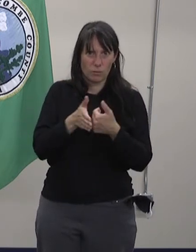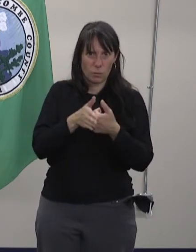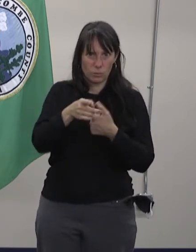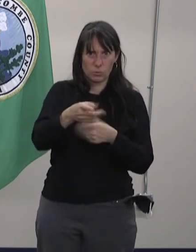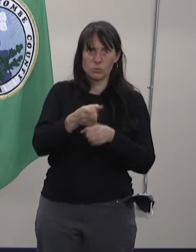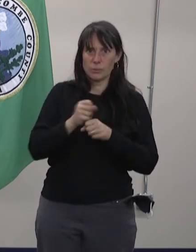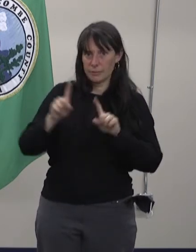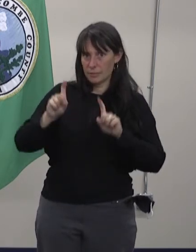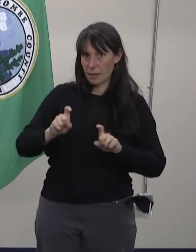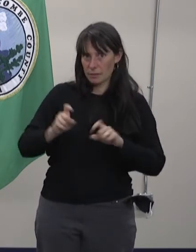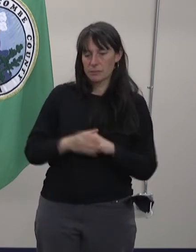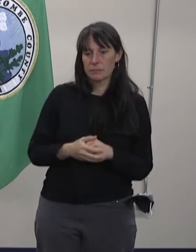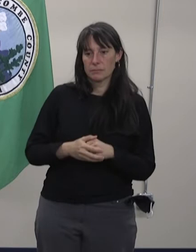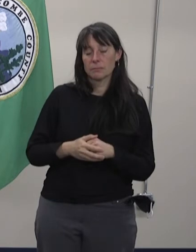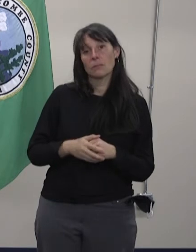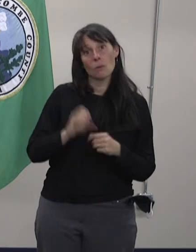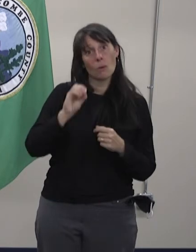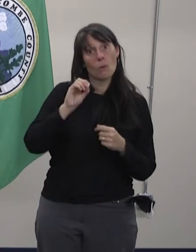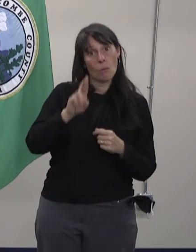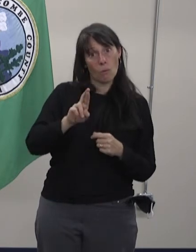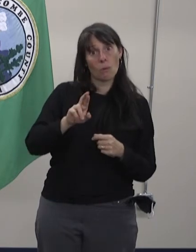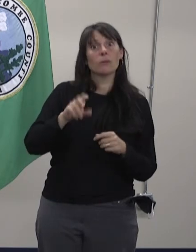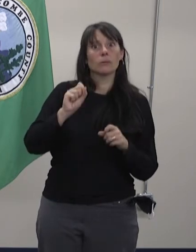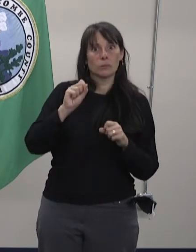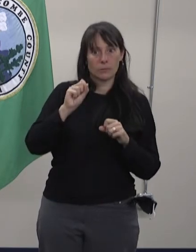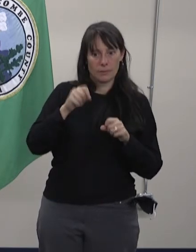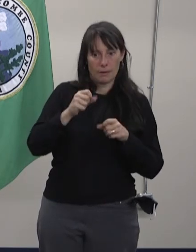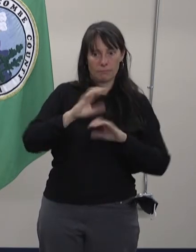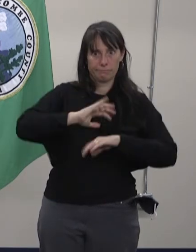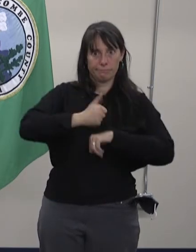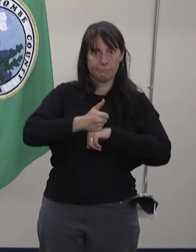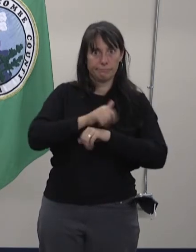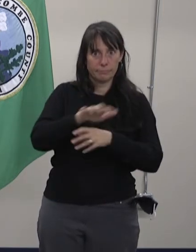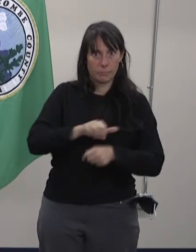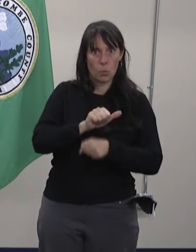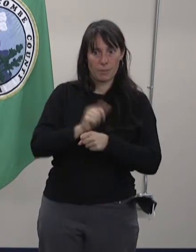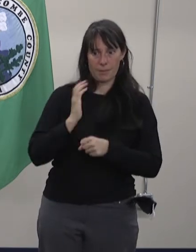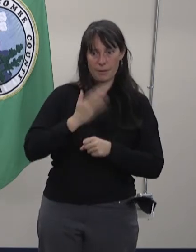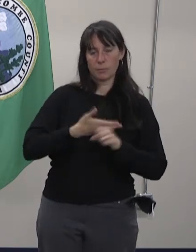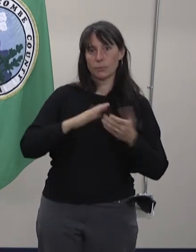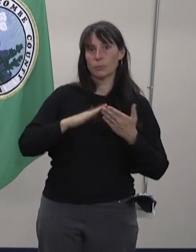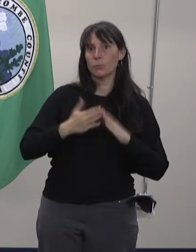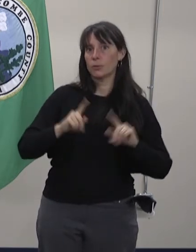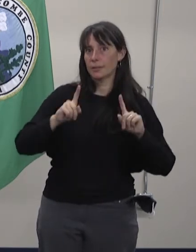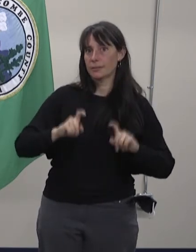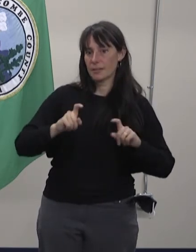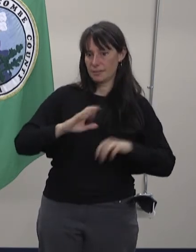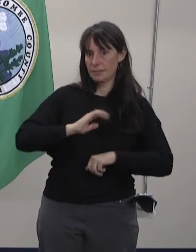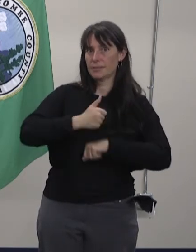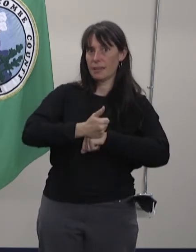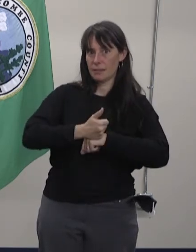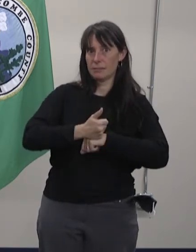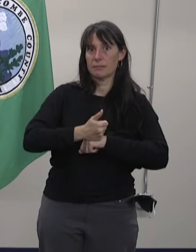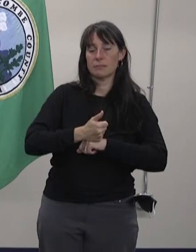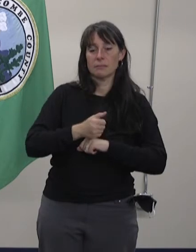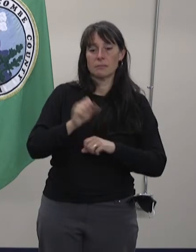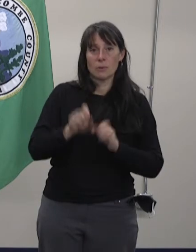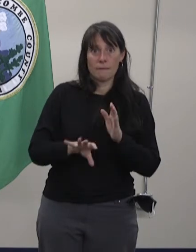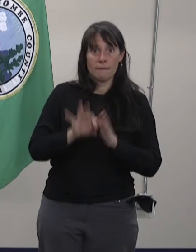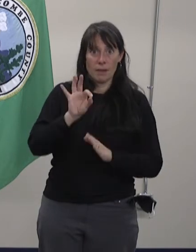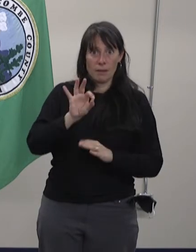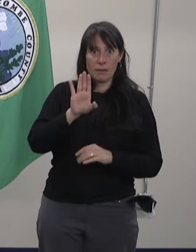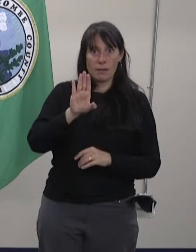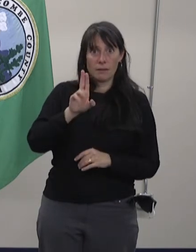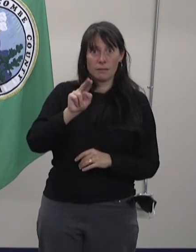also schedule an appointment at one of our county COVID-19 community testing sites. Visit Buncombe County Self